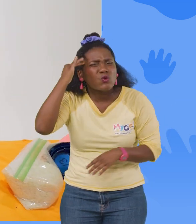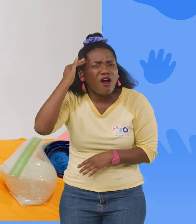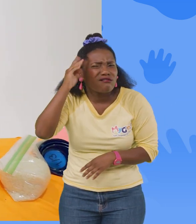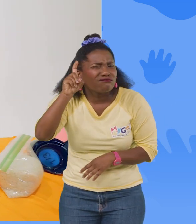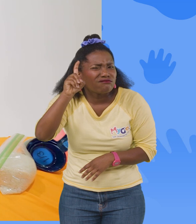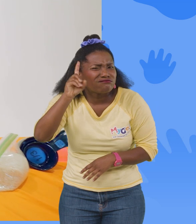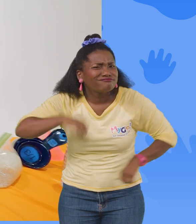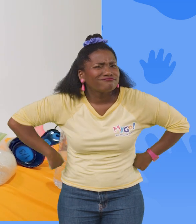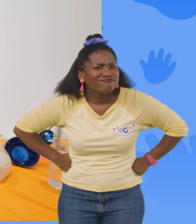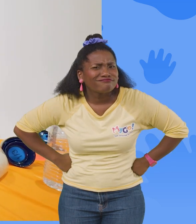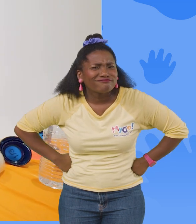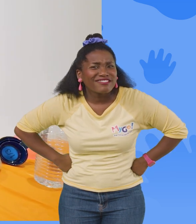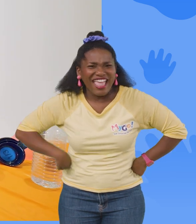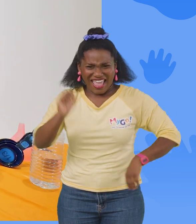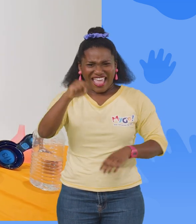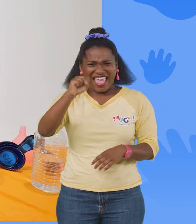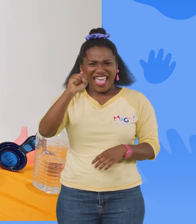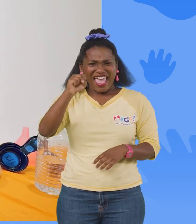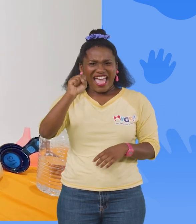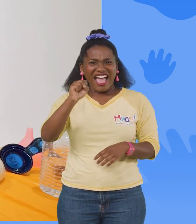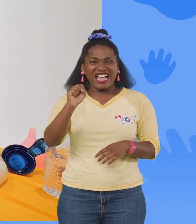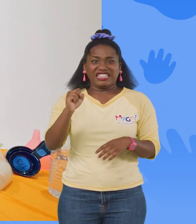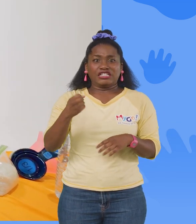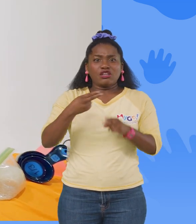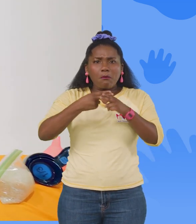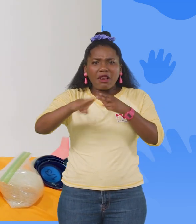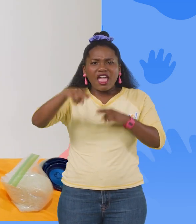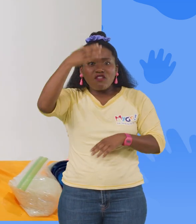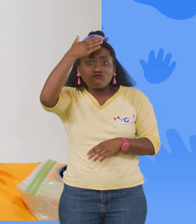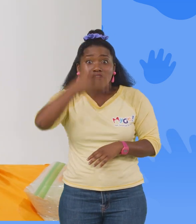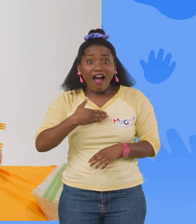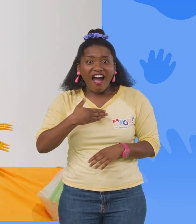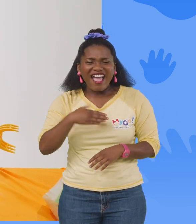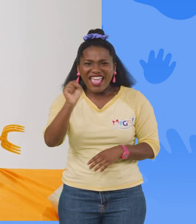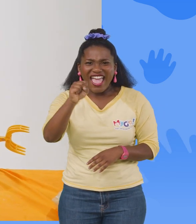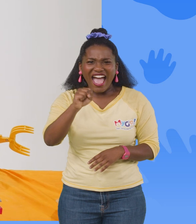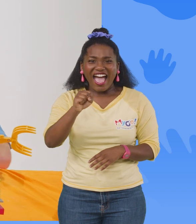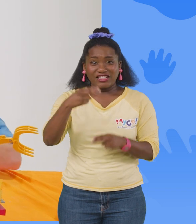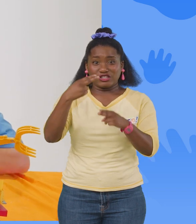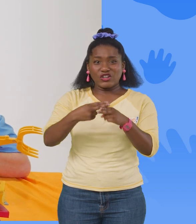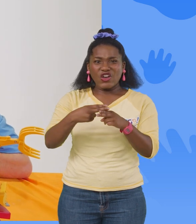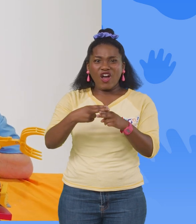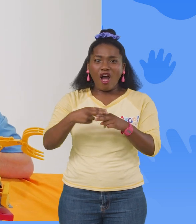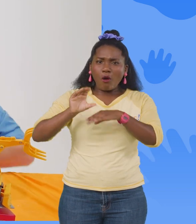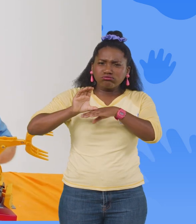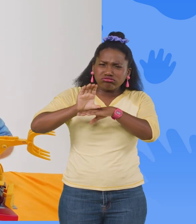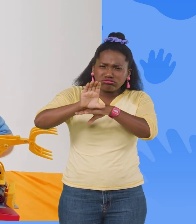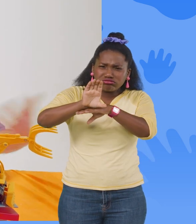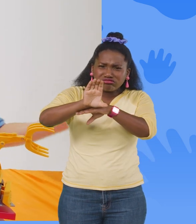is? Yeah, look at the big front blade on it. Yeah, that is a bulldozer. Hey, I